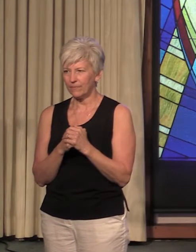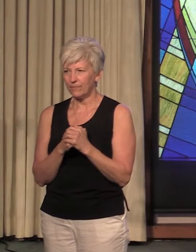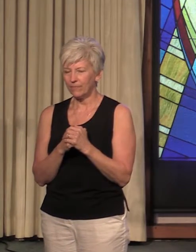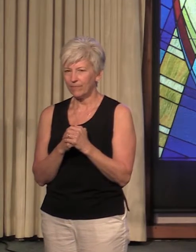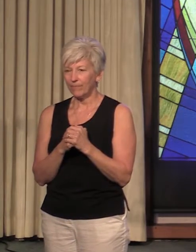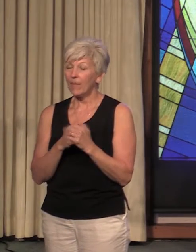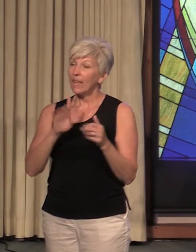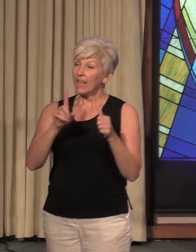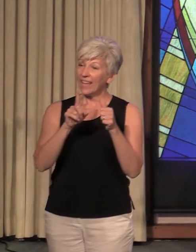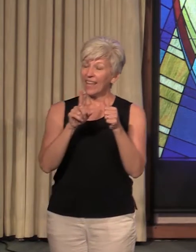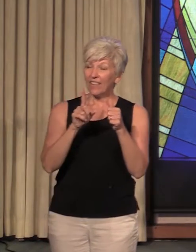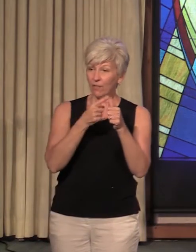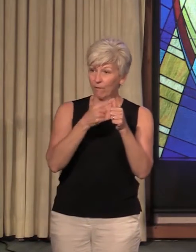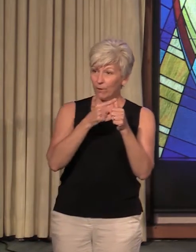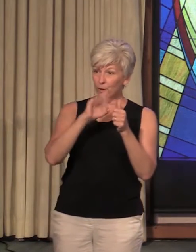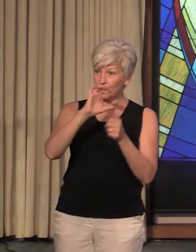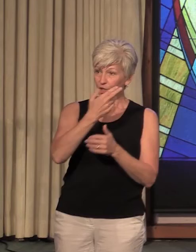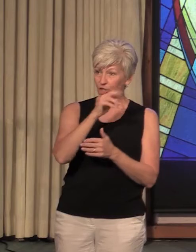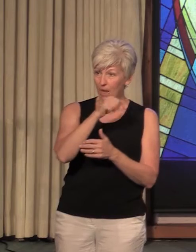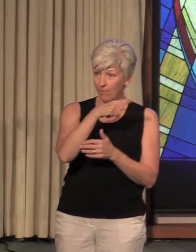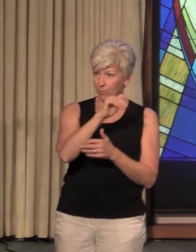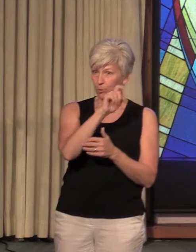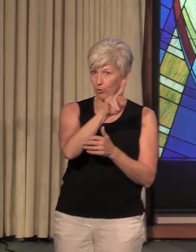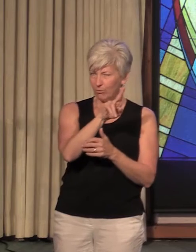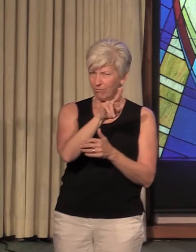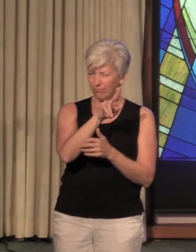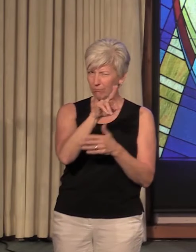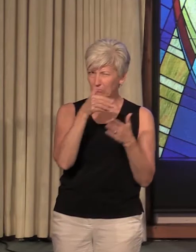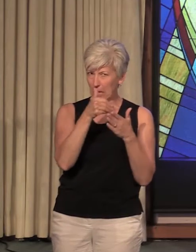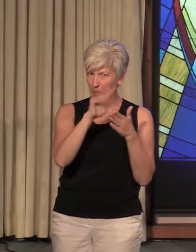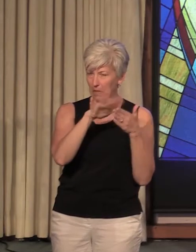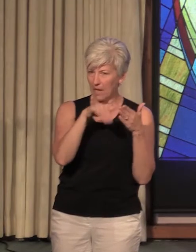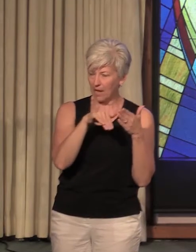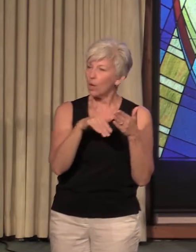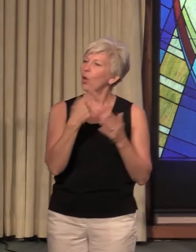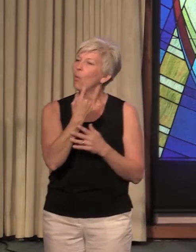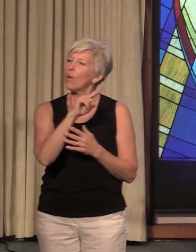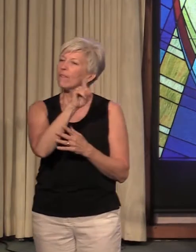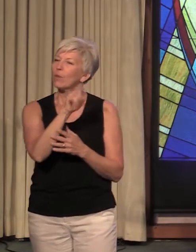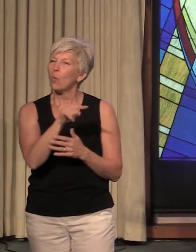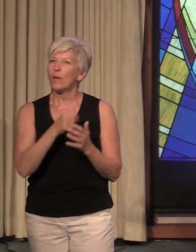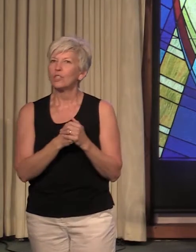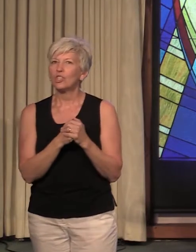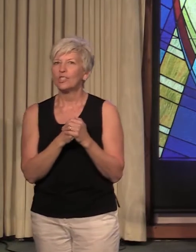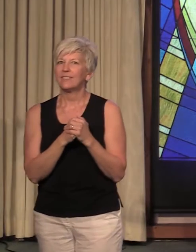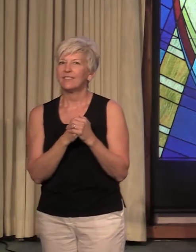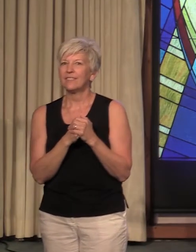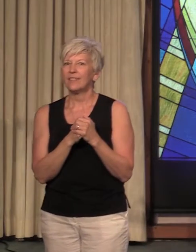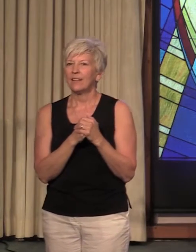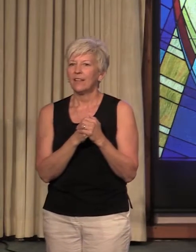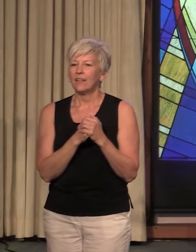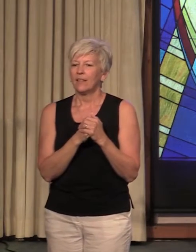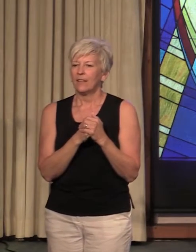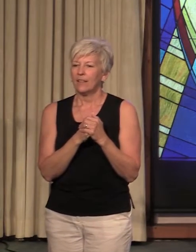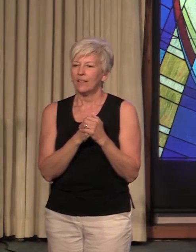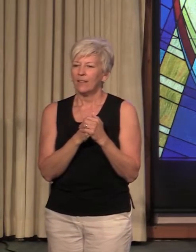In the first chapter, rather, at the end, one of the questions that,